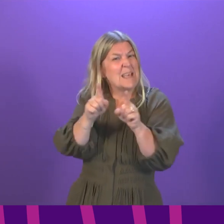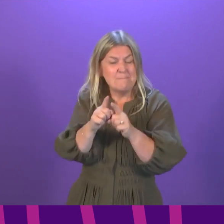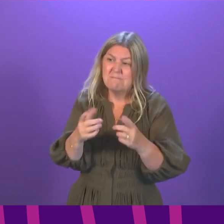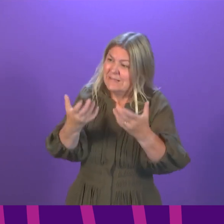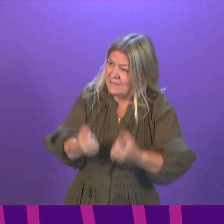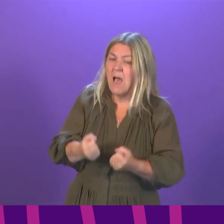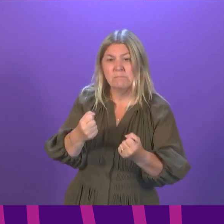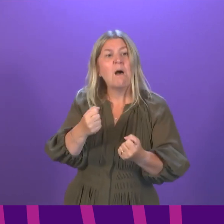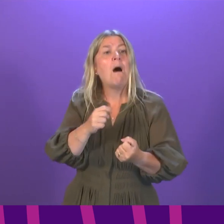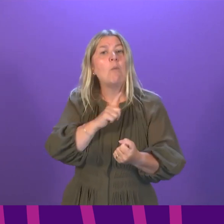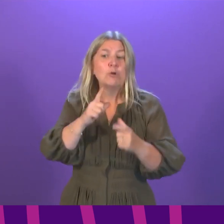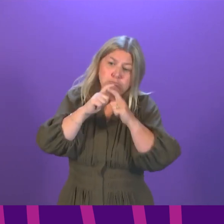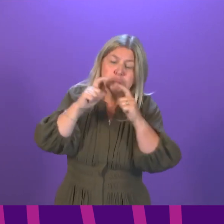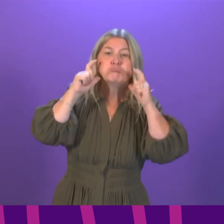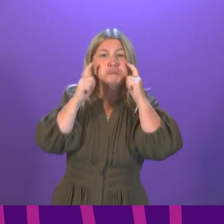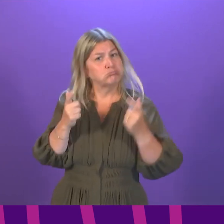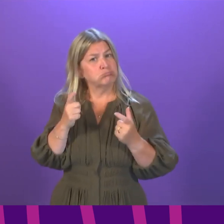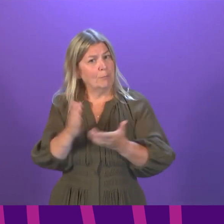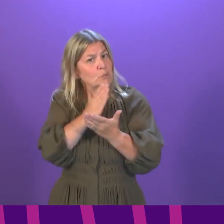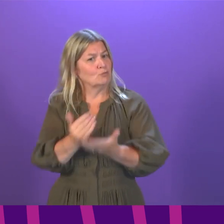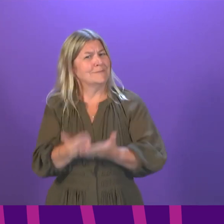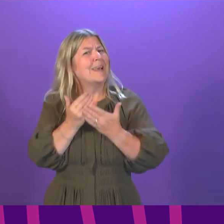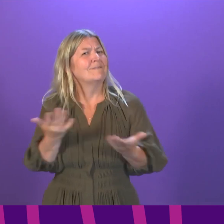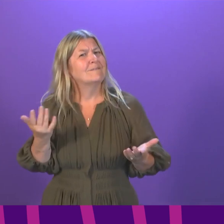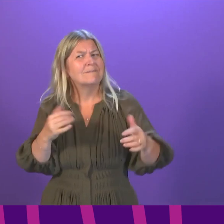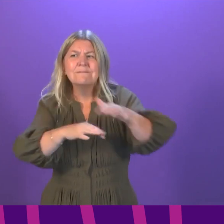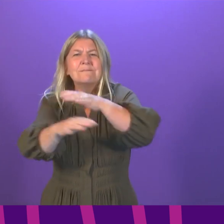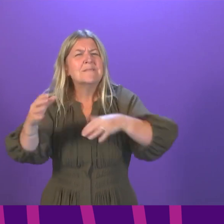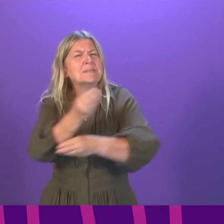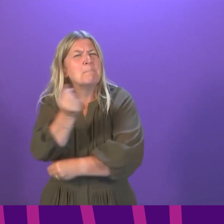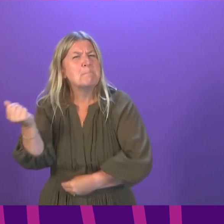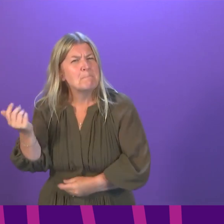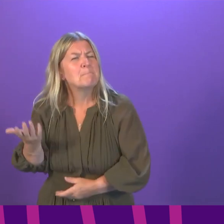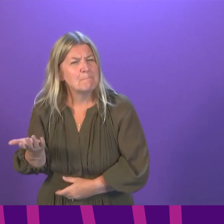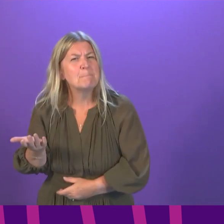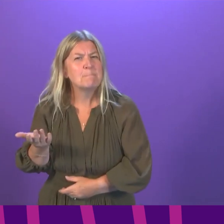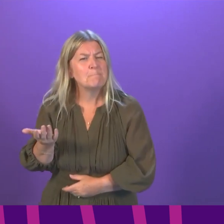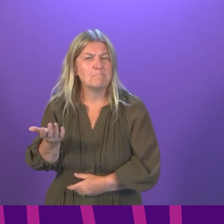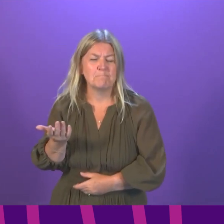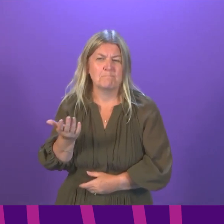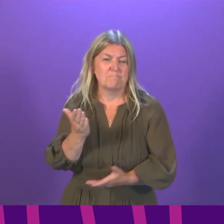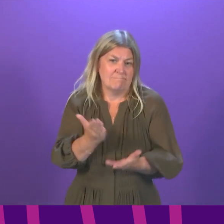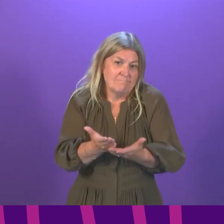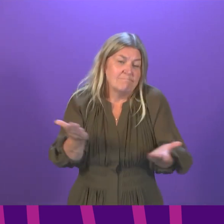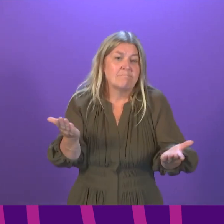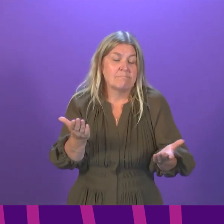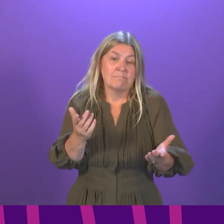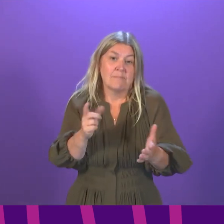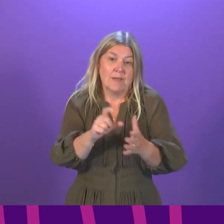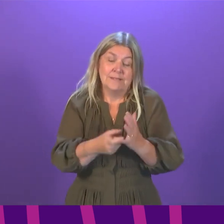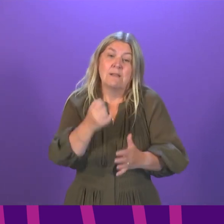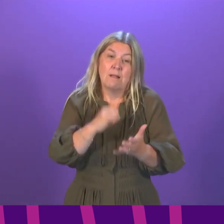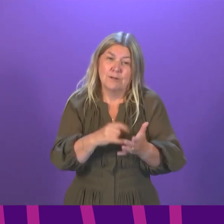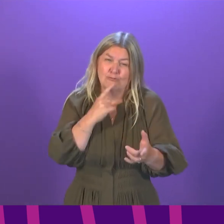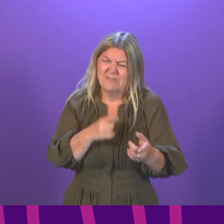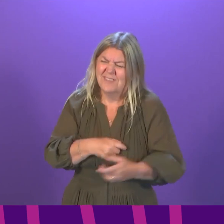That is part of the collective solidarity that I think most of us feel as we get through this virus. Douglas Ross said to me, am